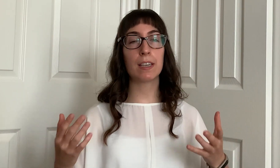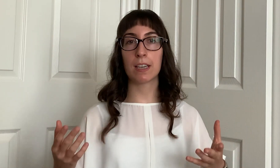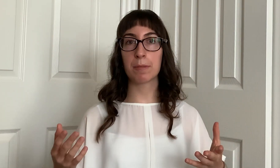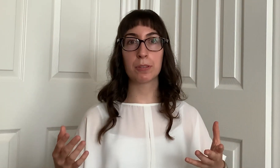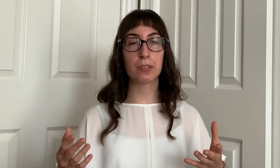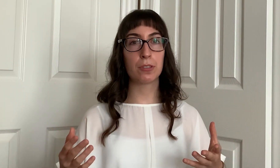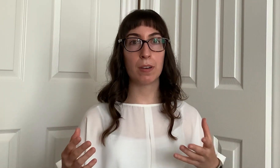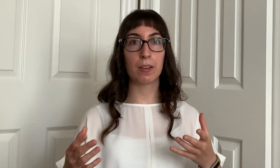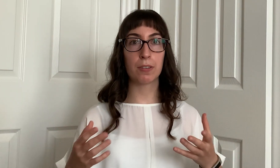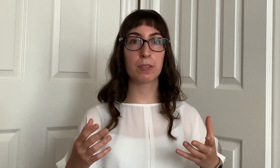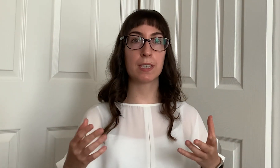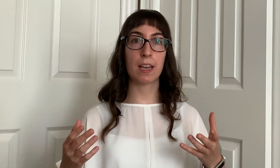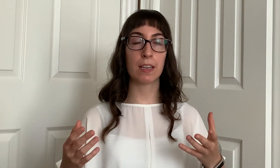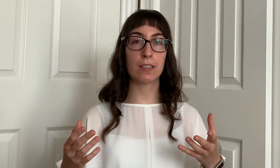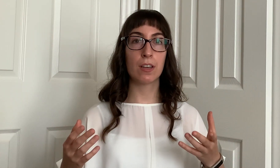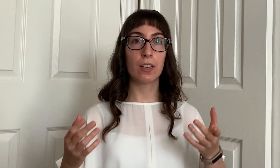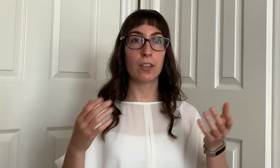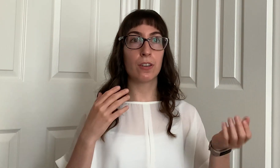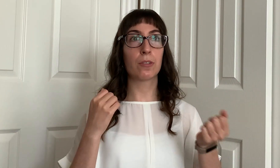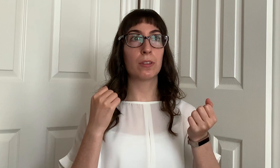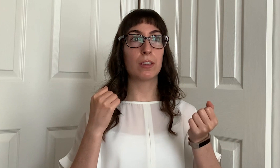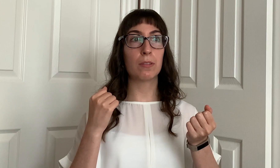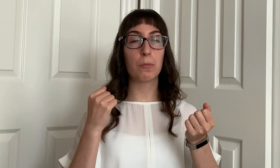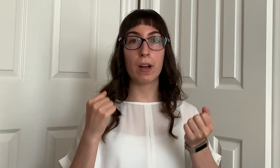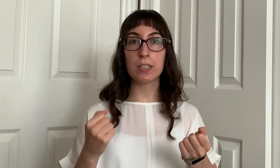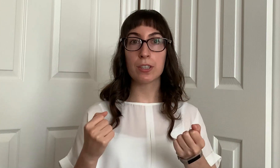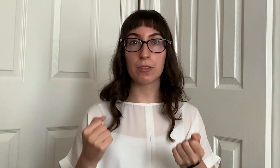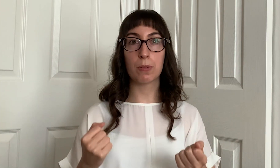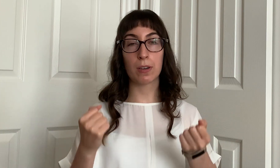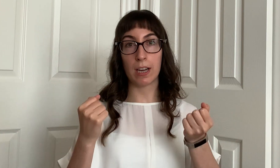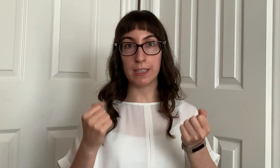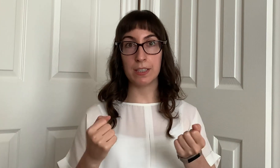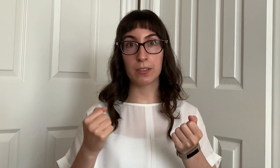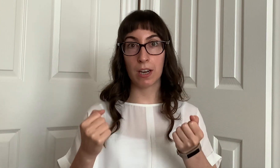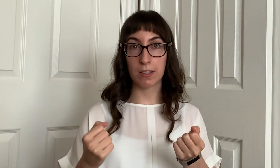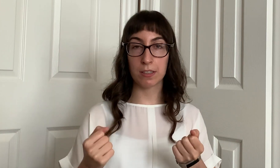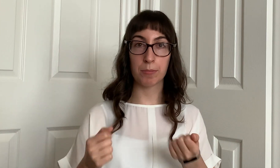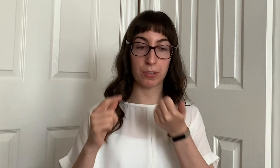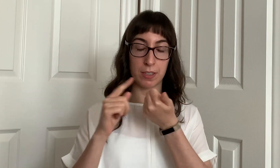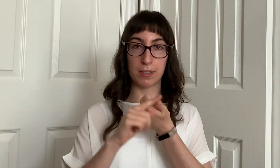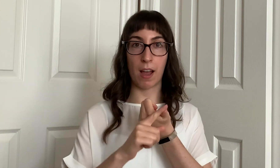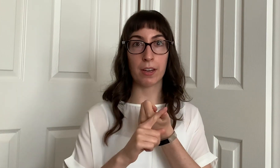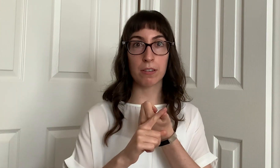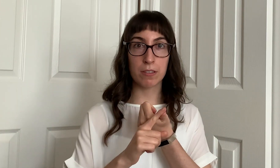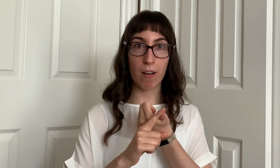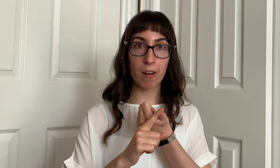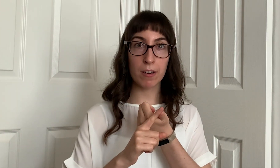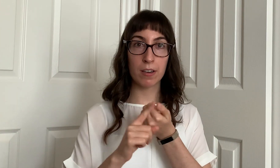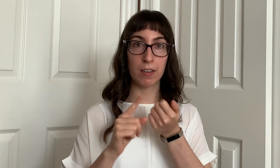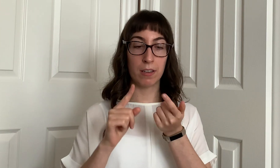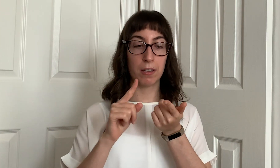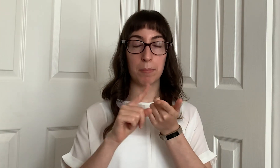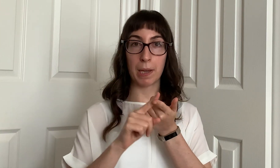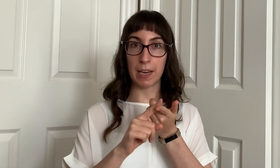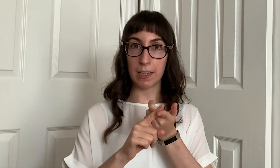able to understand you know what your ideal customers desires are pain